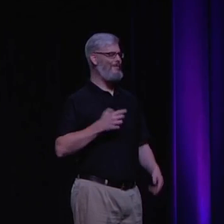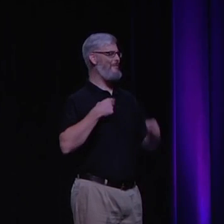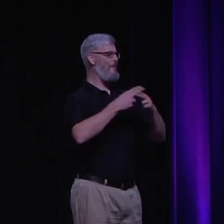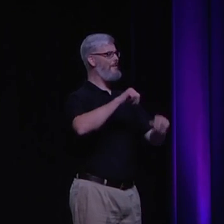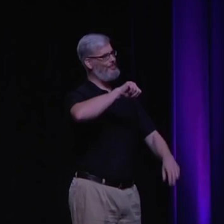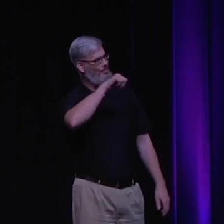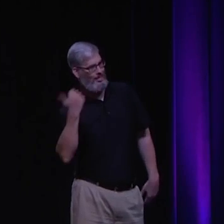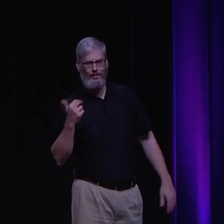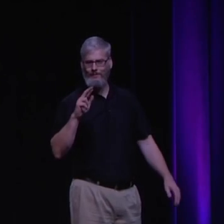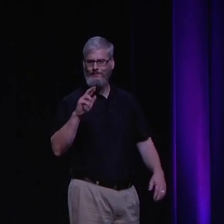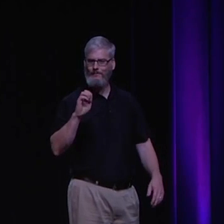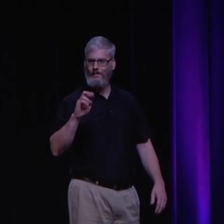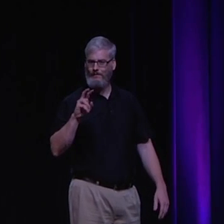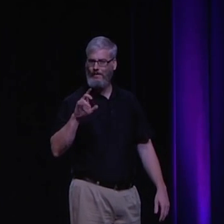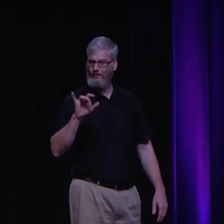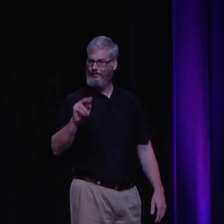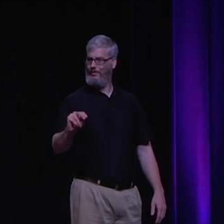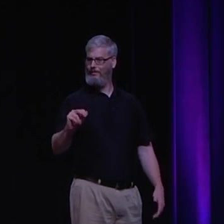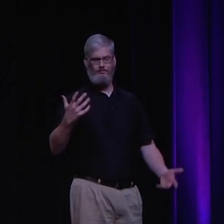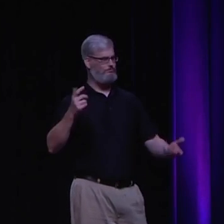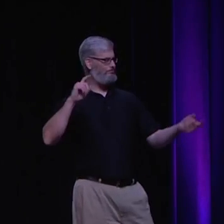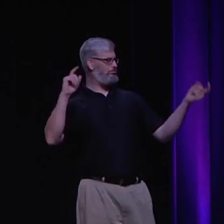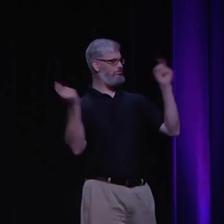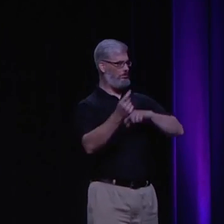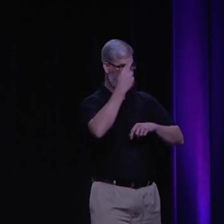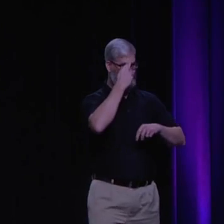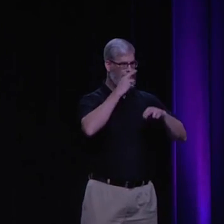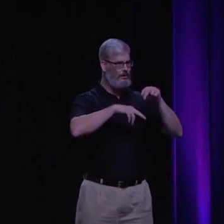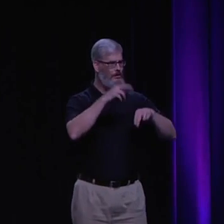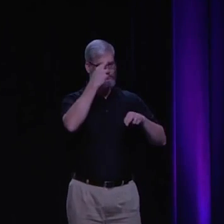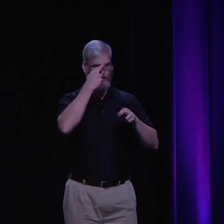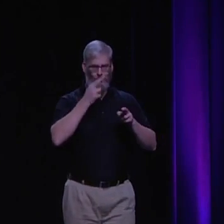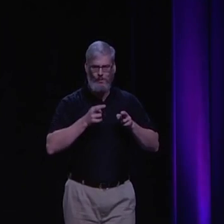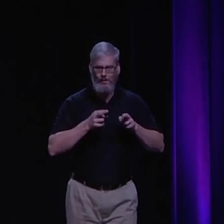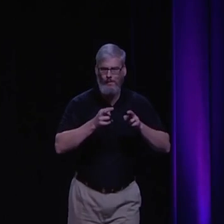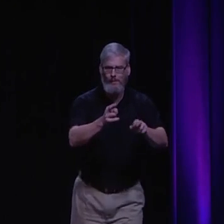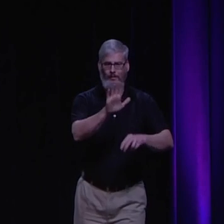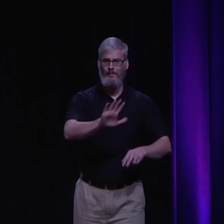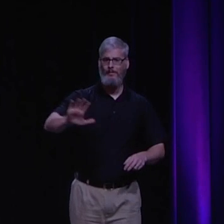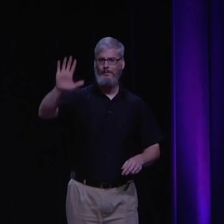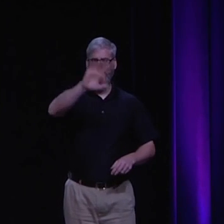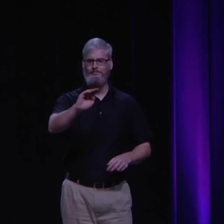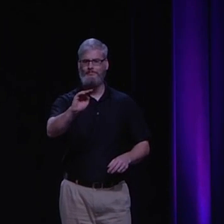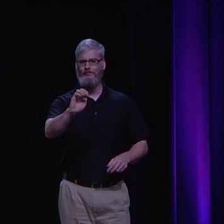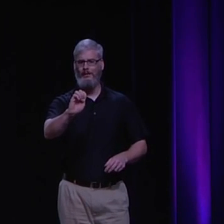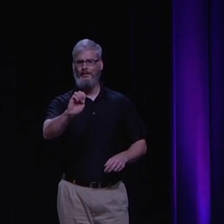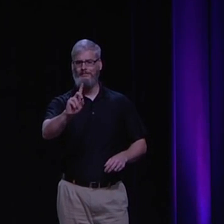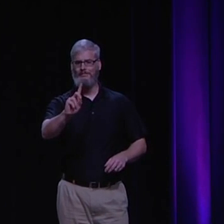So the Roman Empire had another revolution of its own. The Romans built roads, the Romans connected